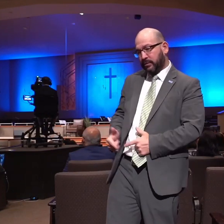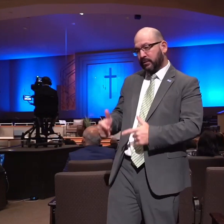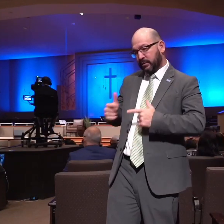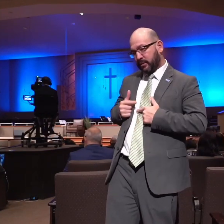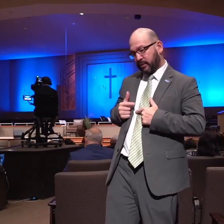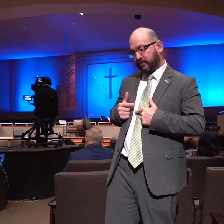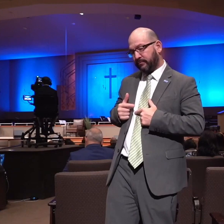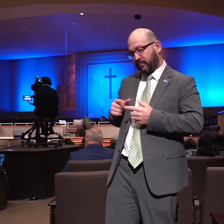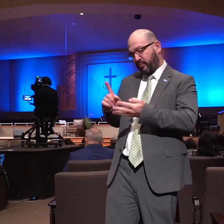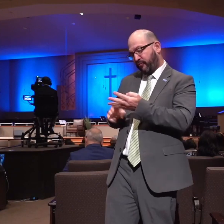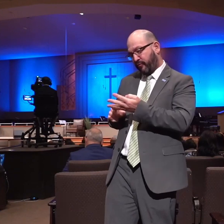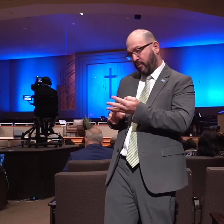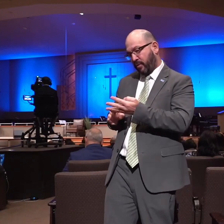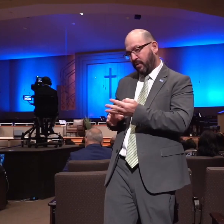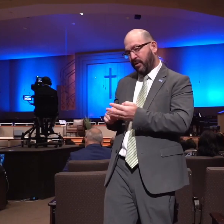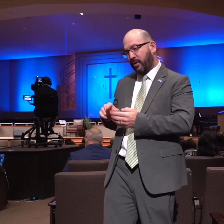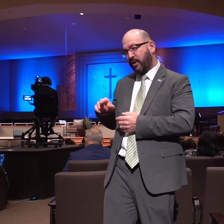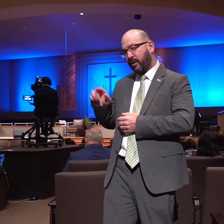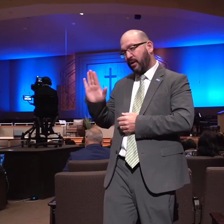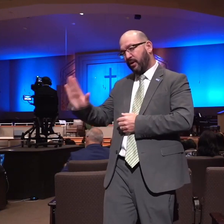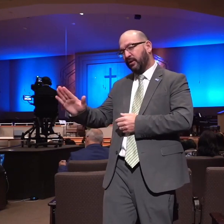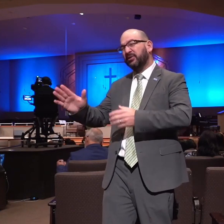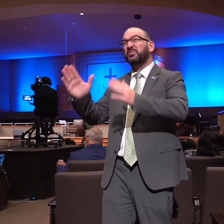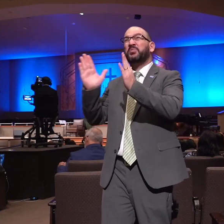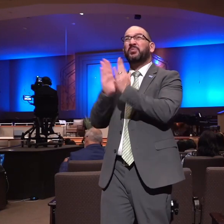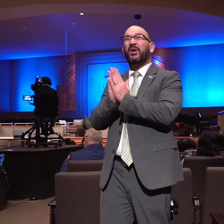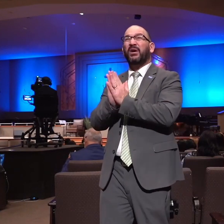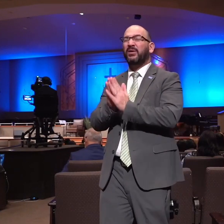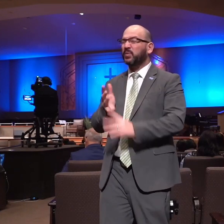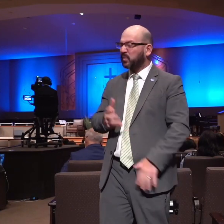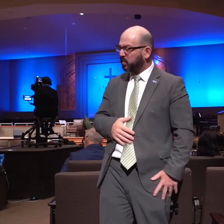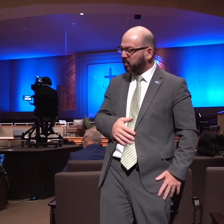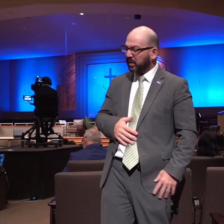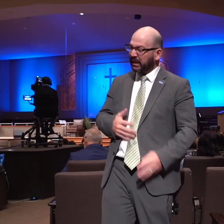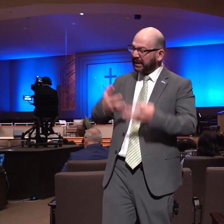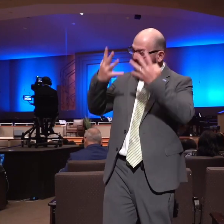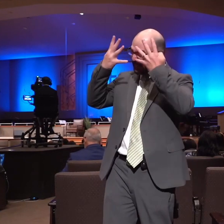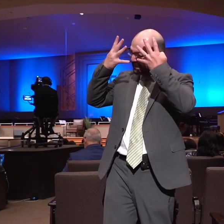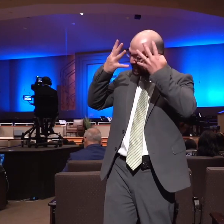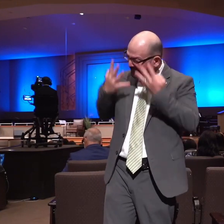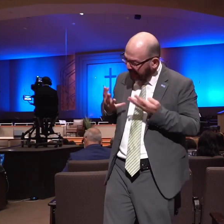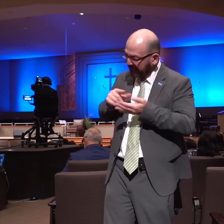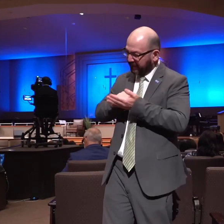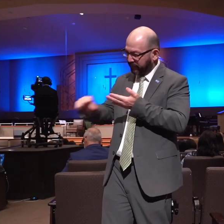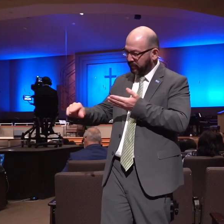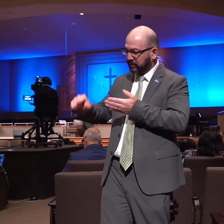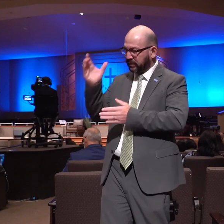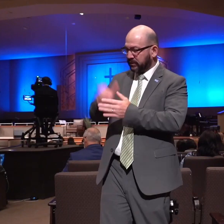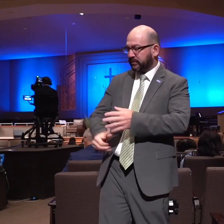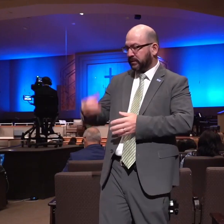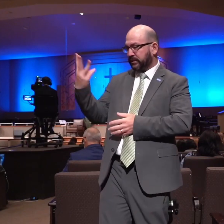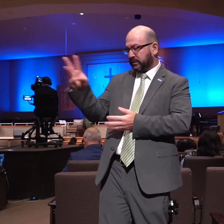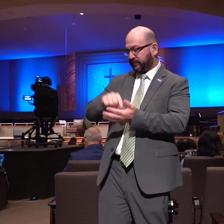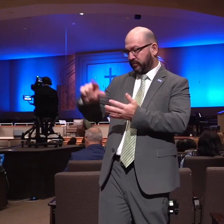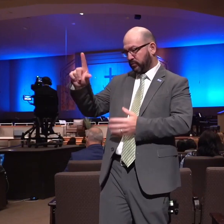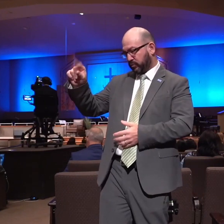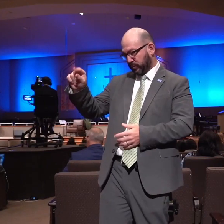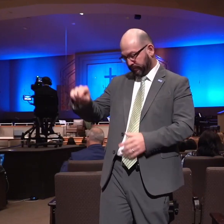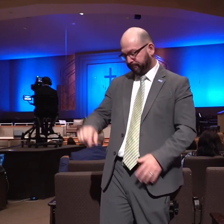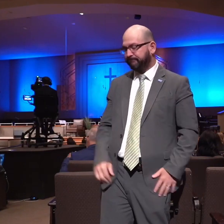i think one of the saddest verses in the bible is chapter 16 and verse 20 and she